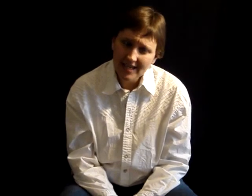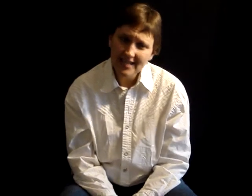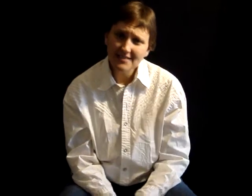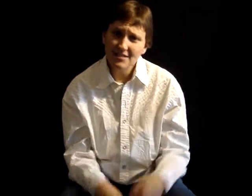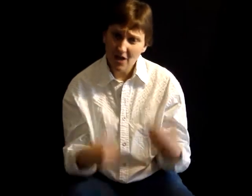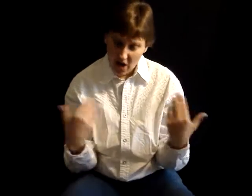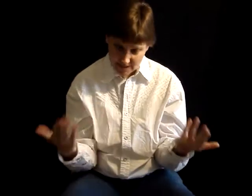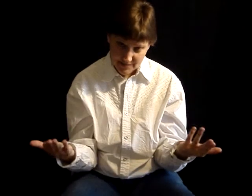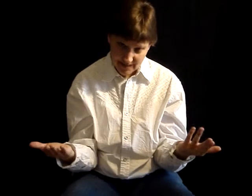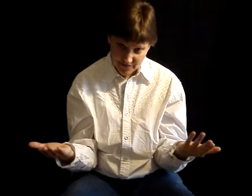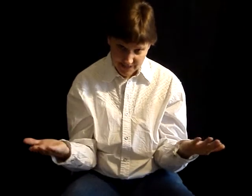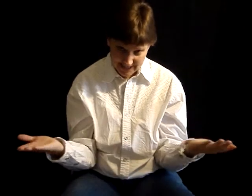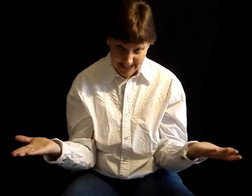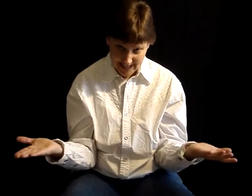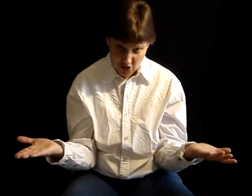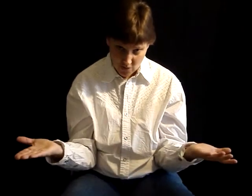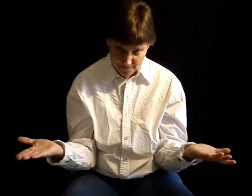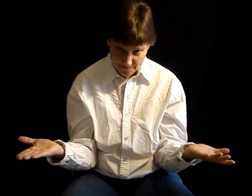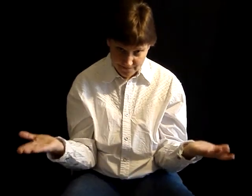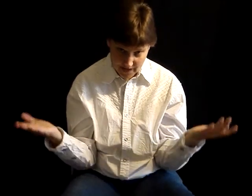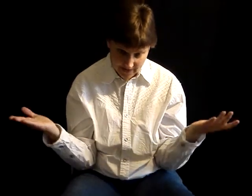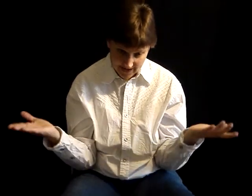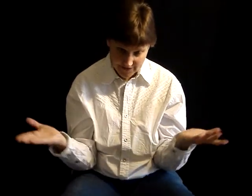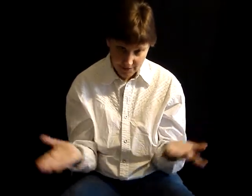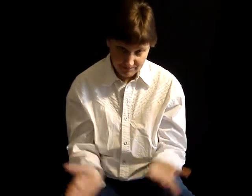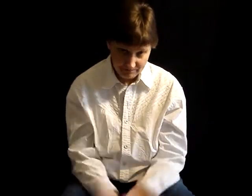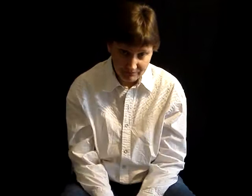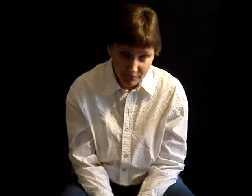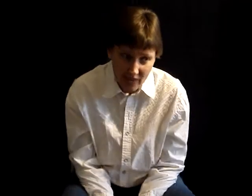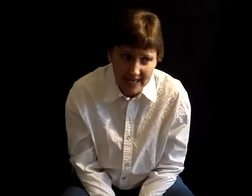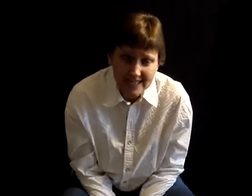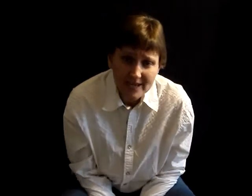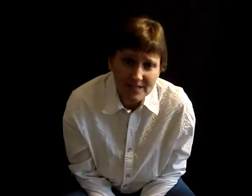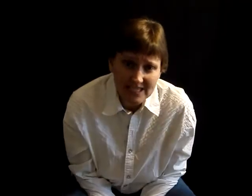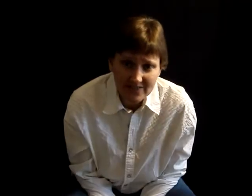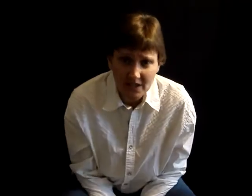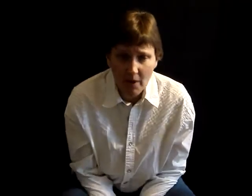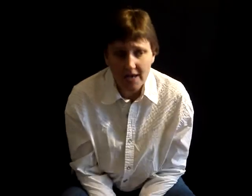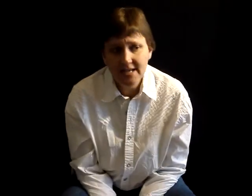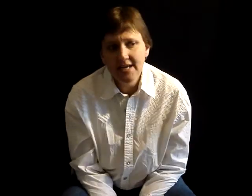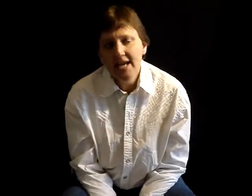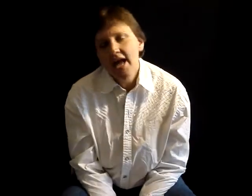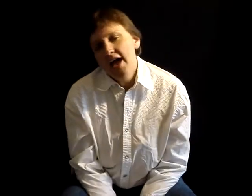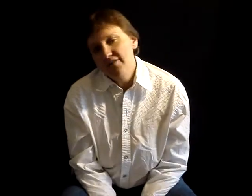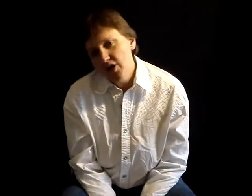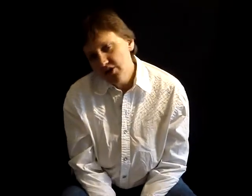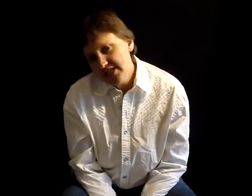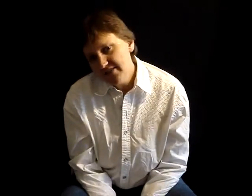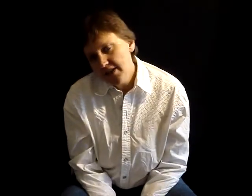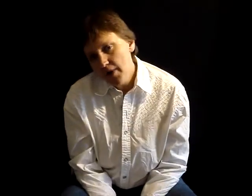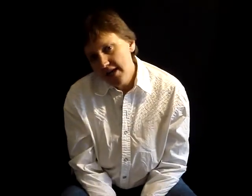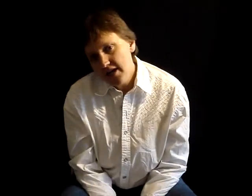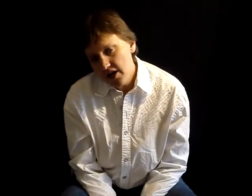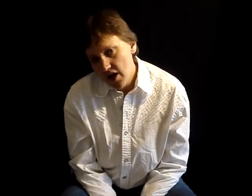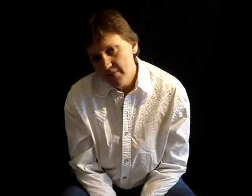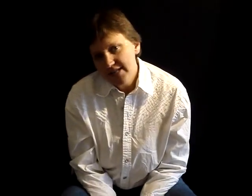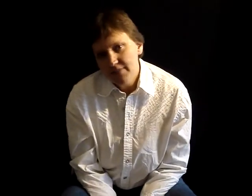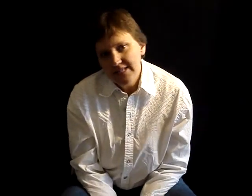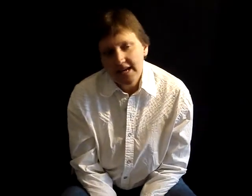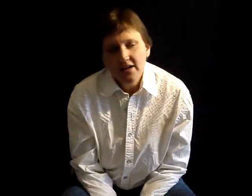He calls himself the CEO of I View It, and his name is Steven Lamont. If you go to stevenlamont.com, that's my site